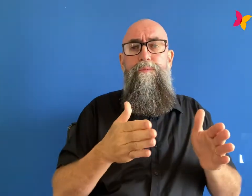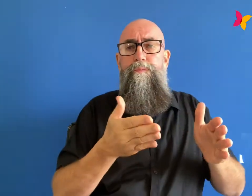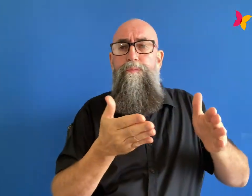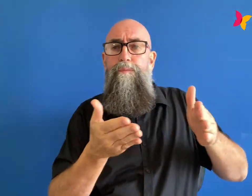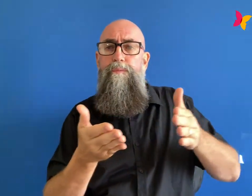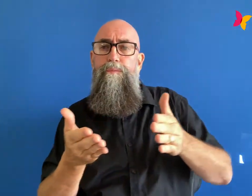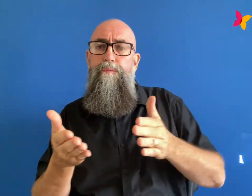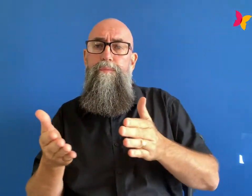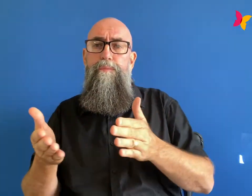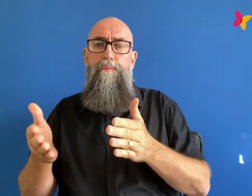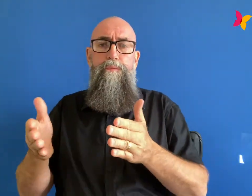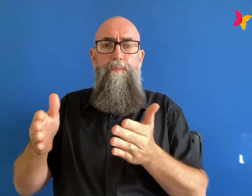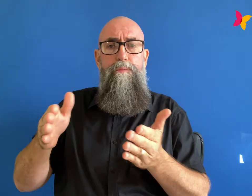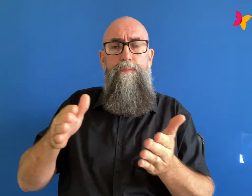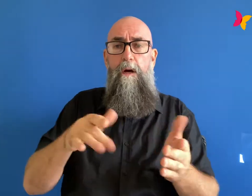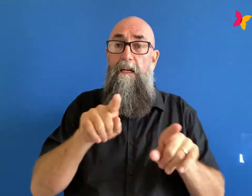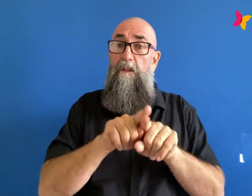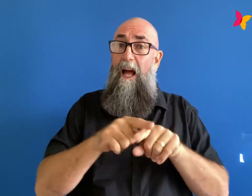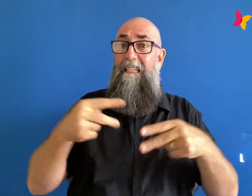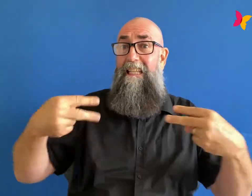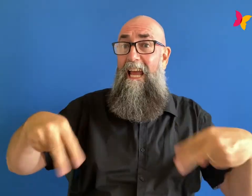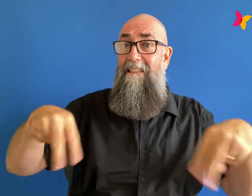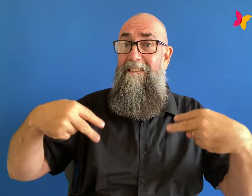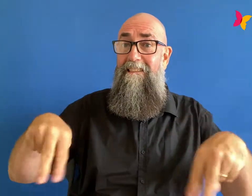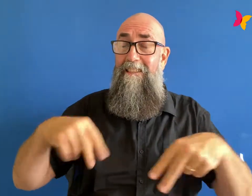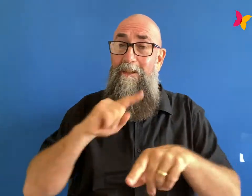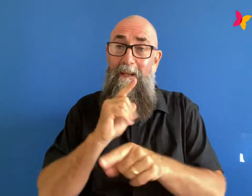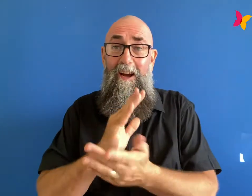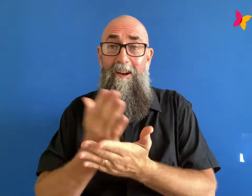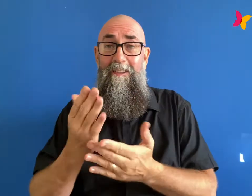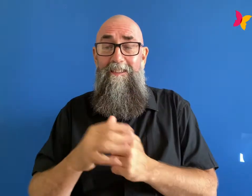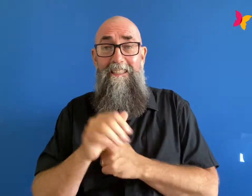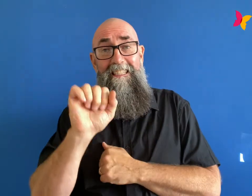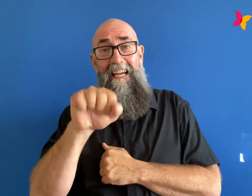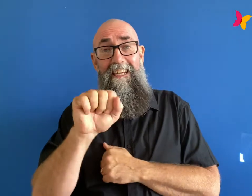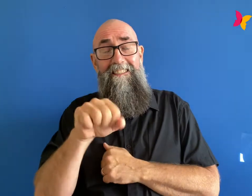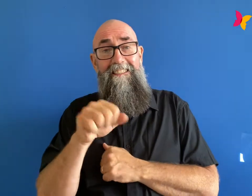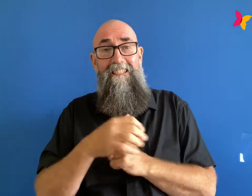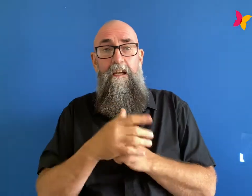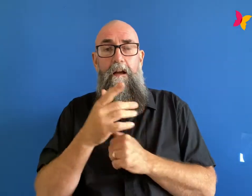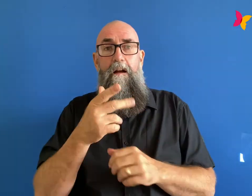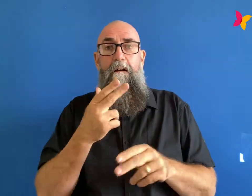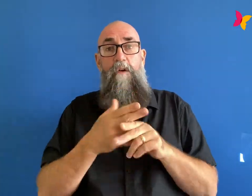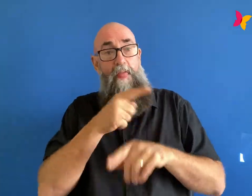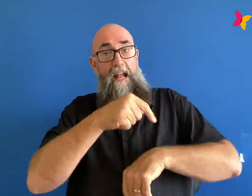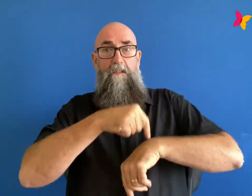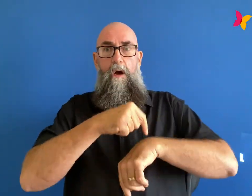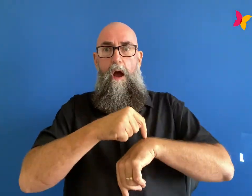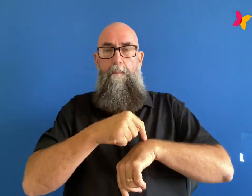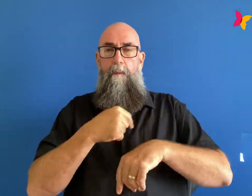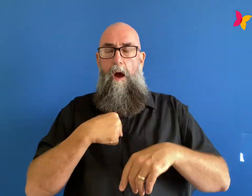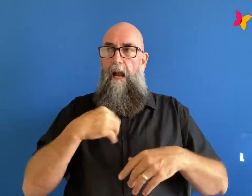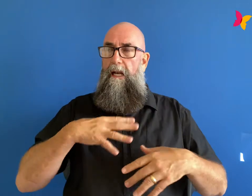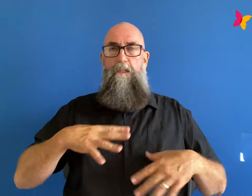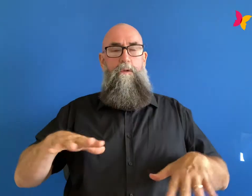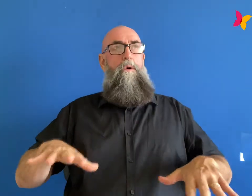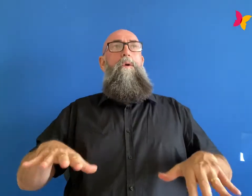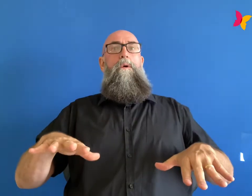in a way yeah it's blissful presence in the moment it's funny the thing at the very beginning you described